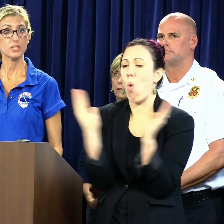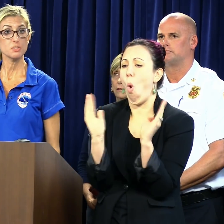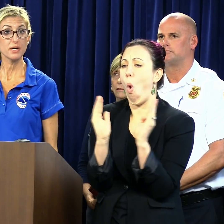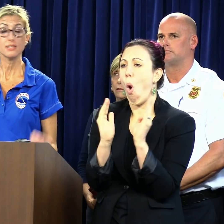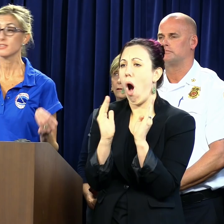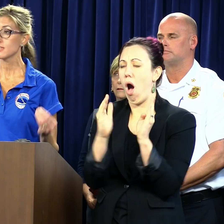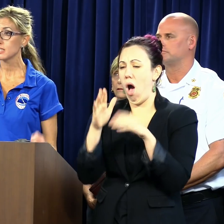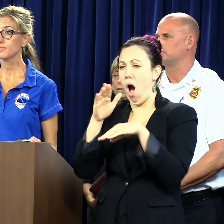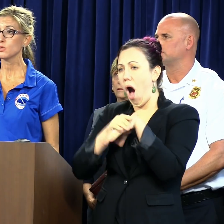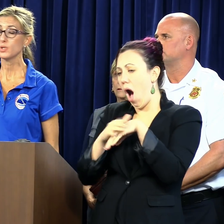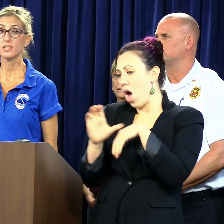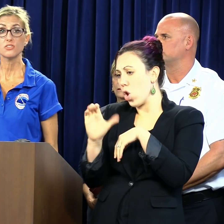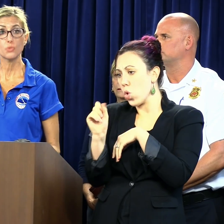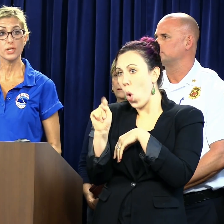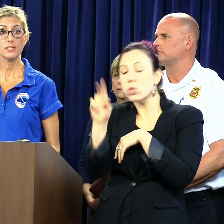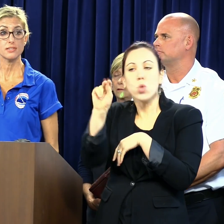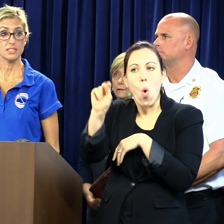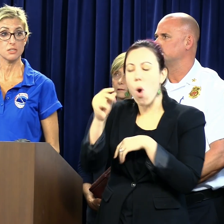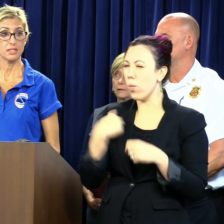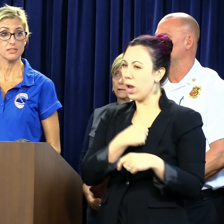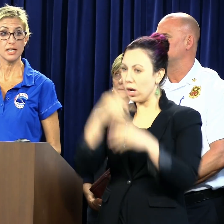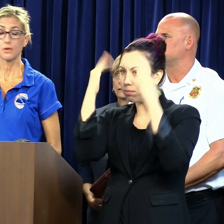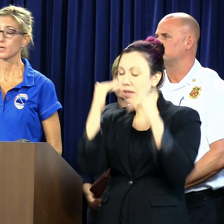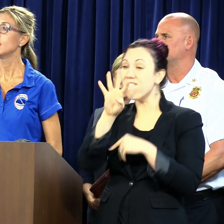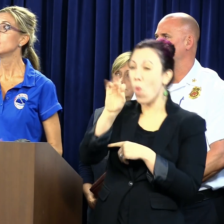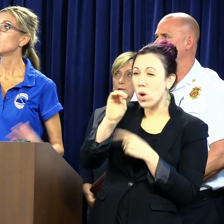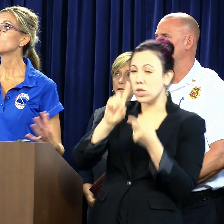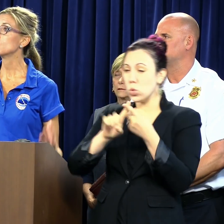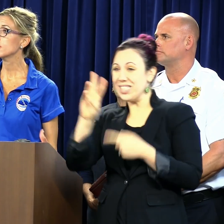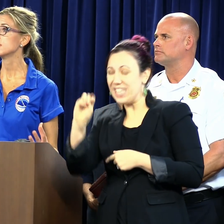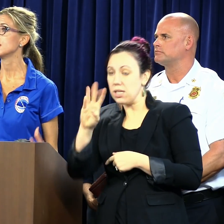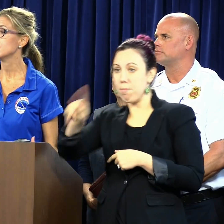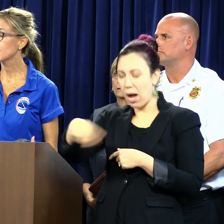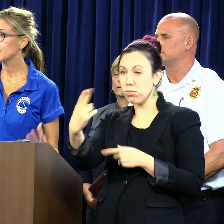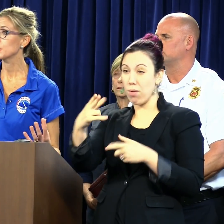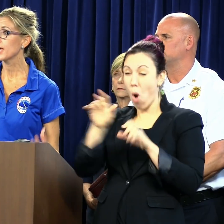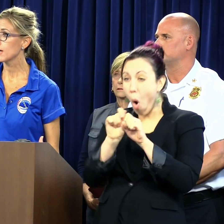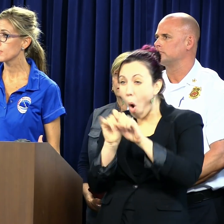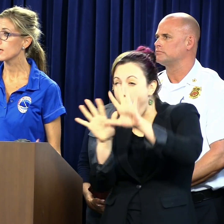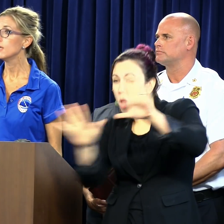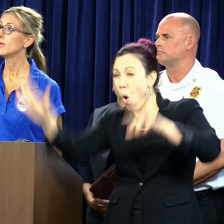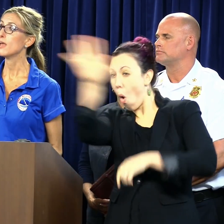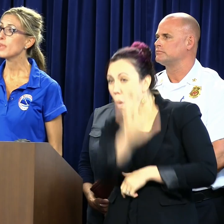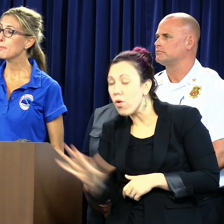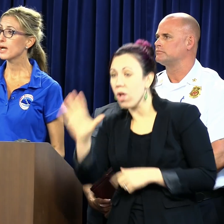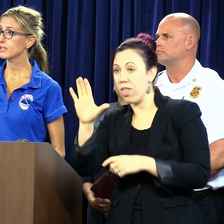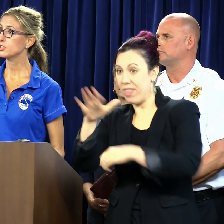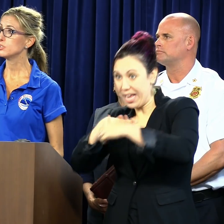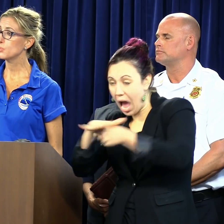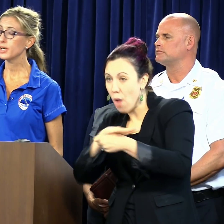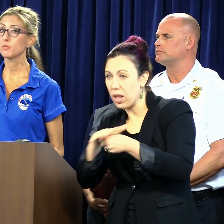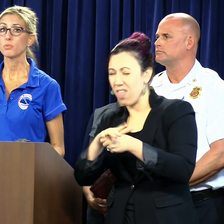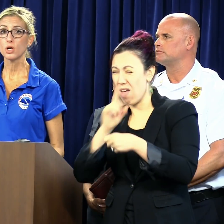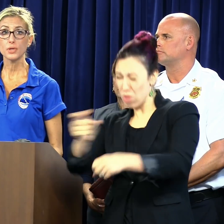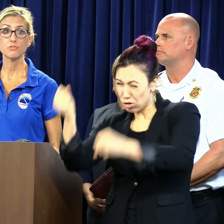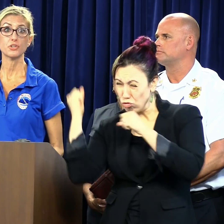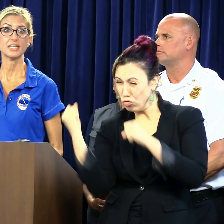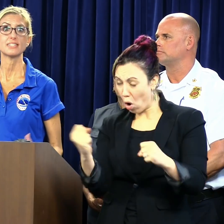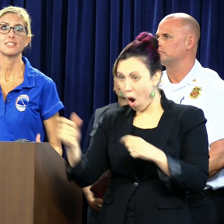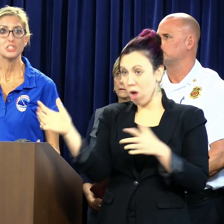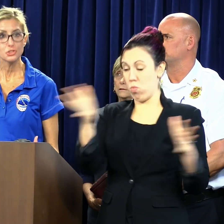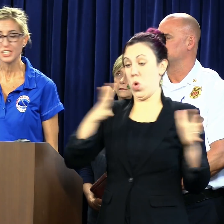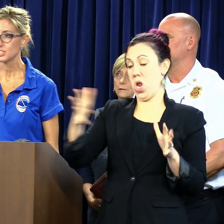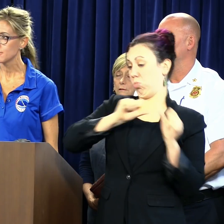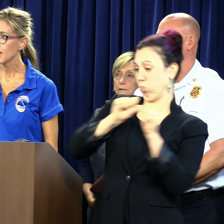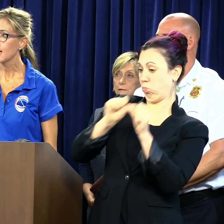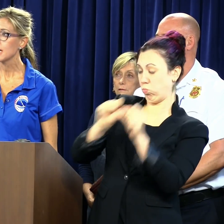coast. We're expecting significant winds, 40 to 60 miles an hour, across the entire county. And that magnitude of wind blowing for